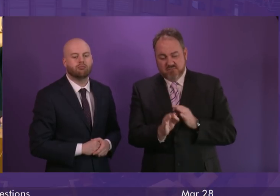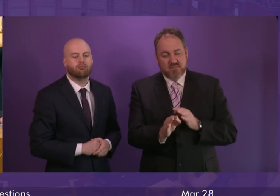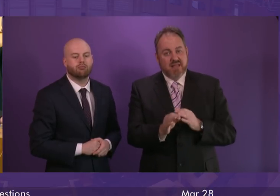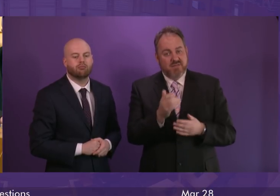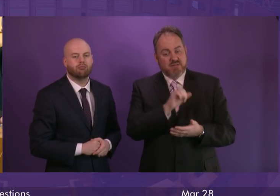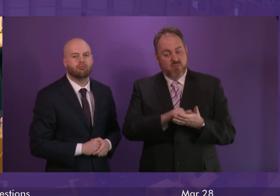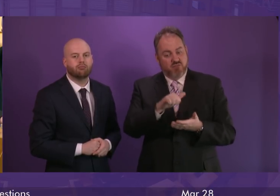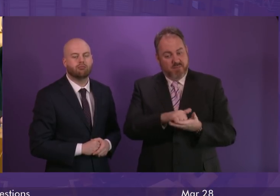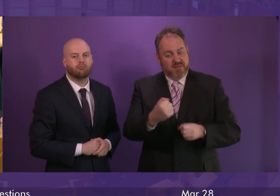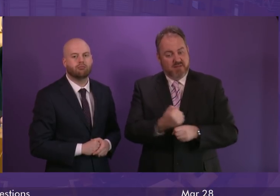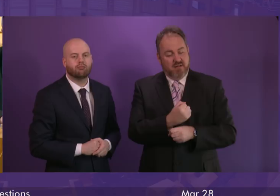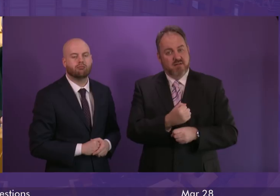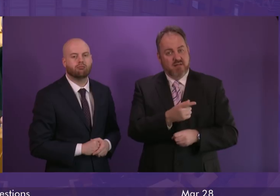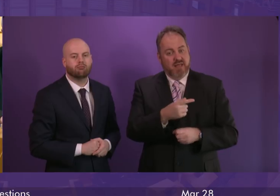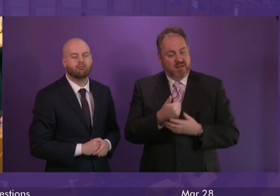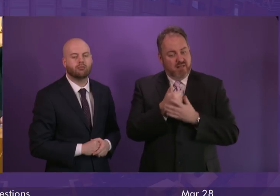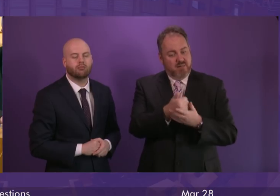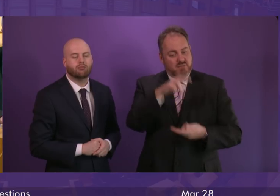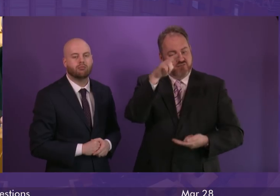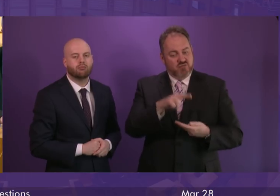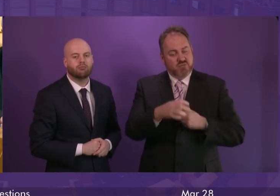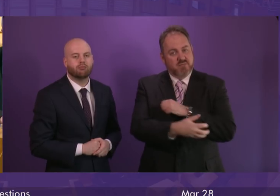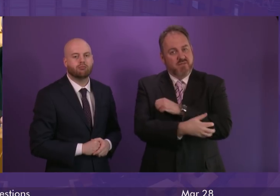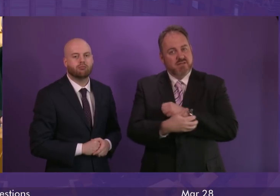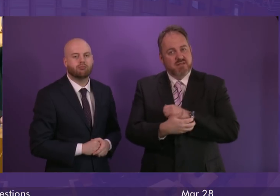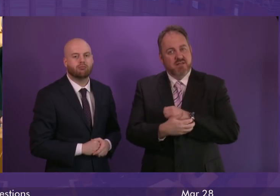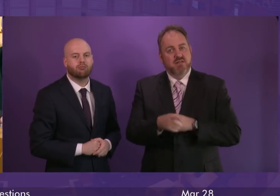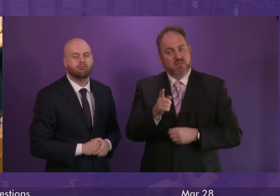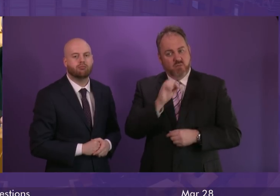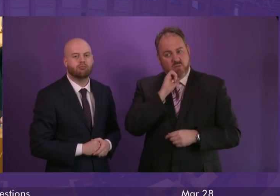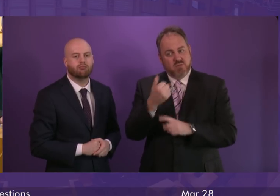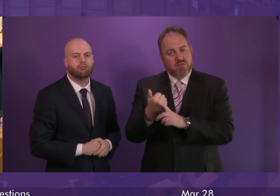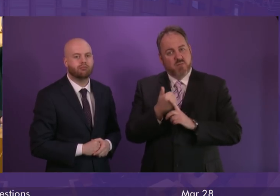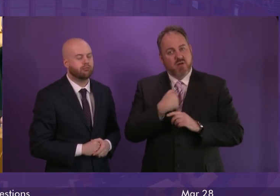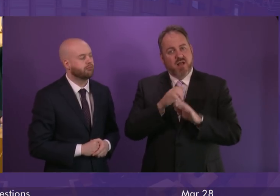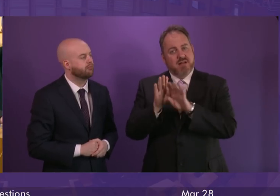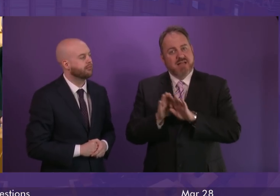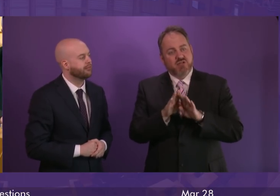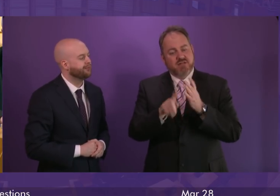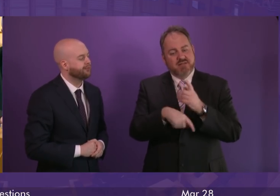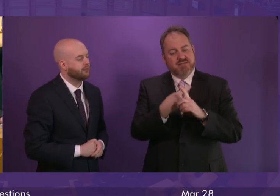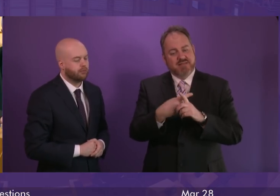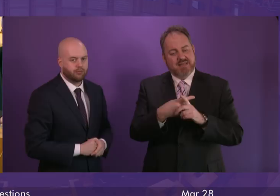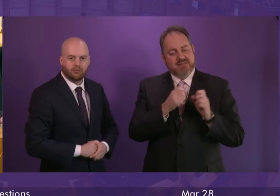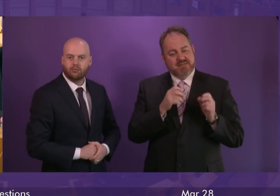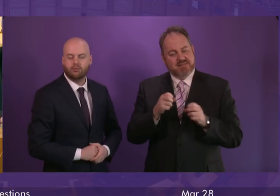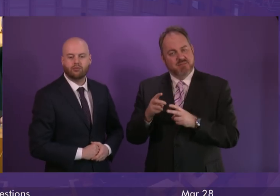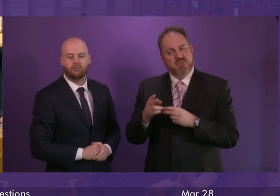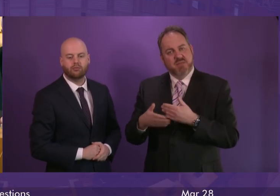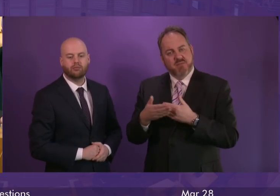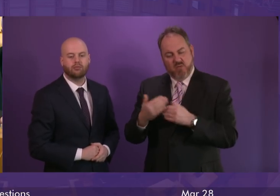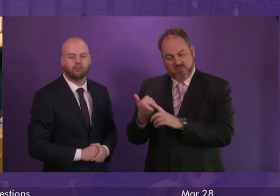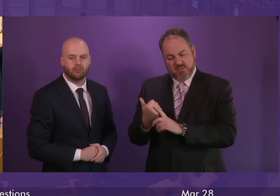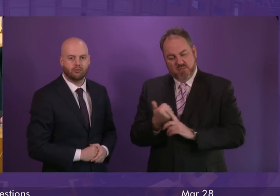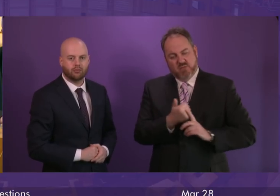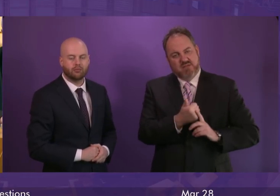done right. Will the First Minister commit to ensuring our local and national tax systems are significantly more progressive, allowing